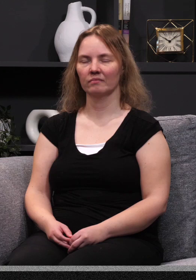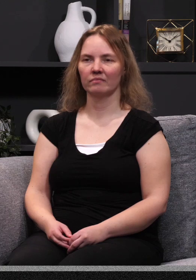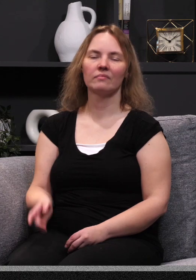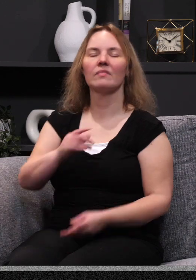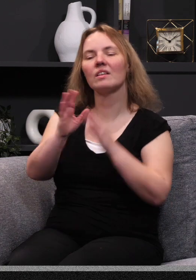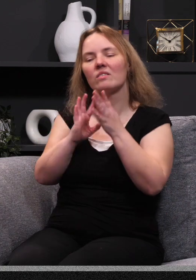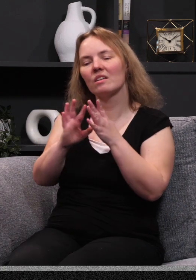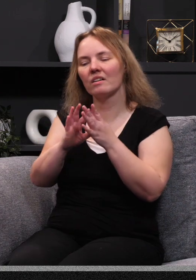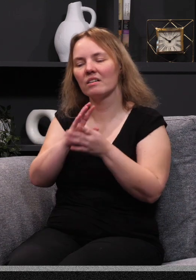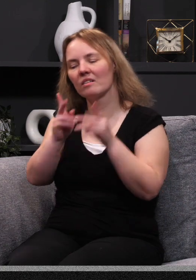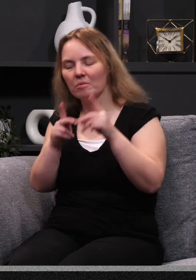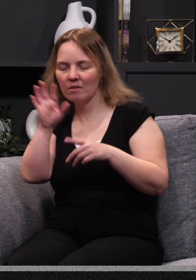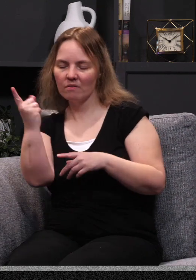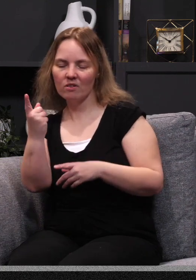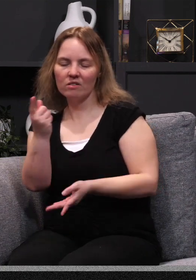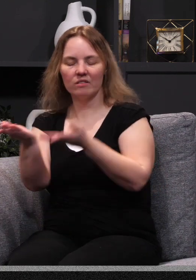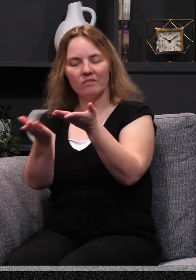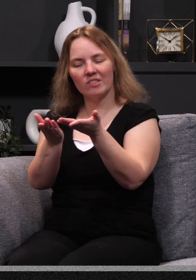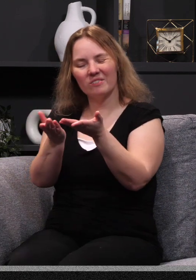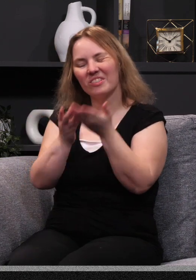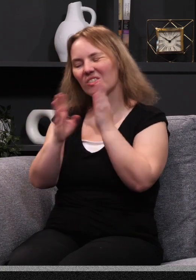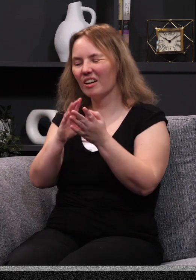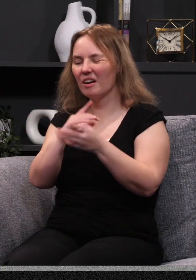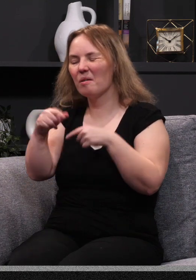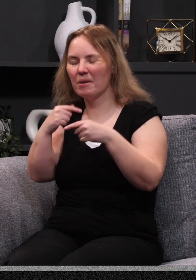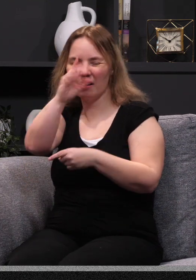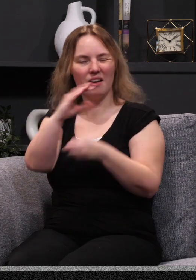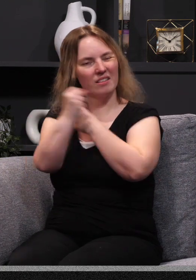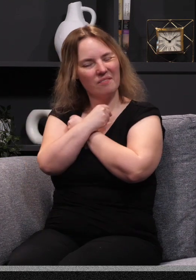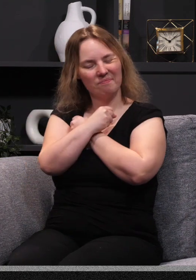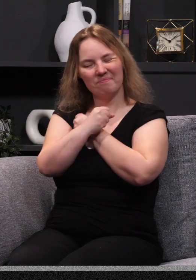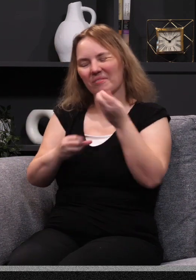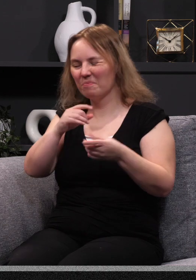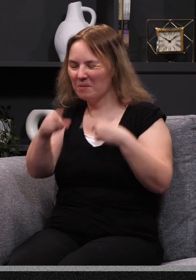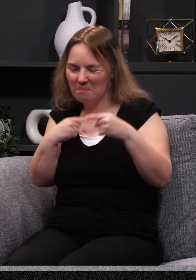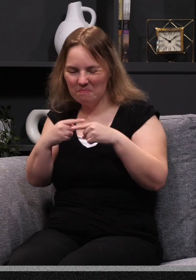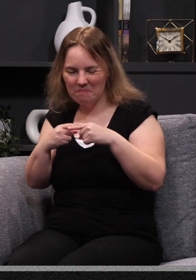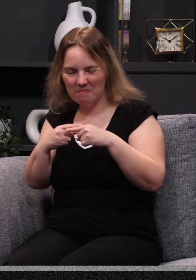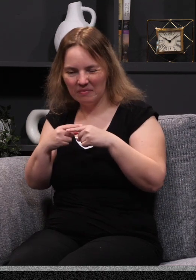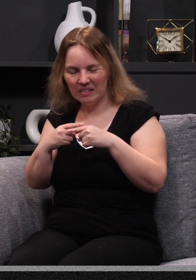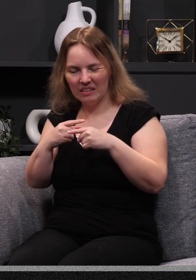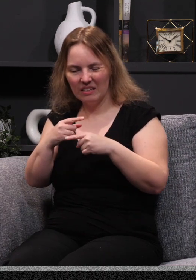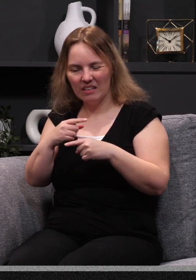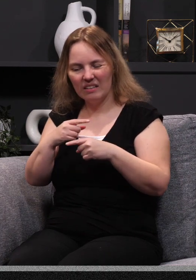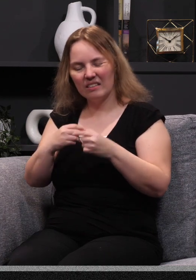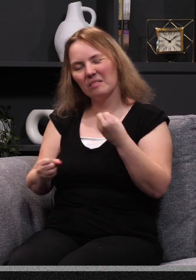I was saying to folks in the first series, you know, we talk about love or talk about God's love, but for a lot of people, to ever really experience